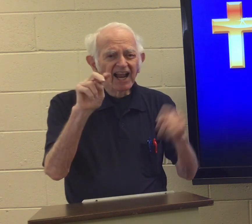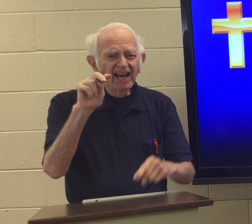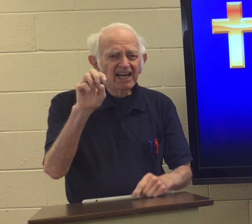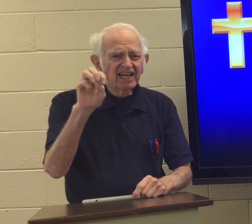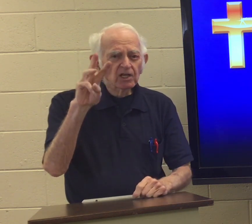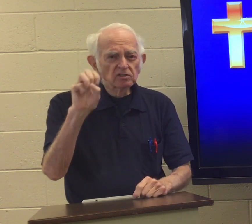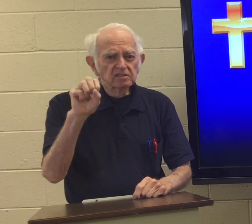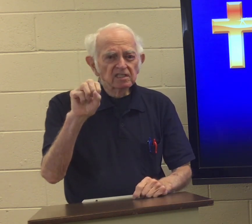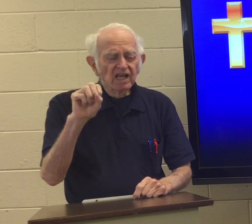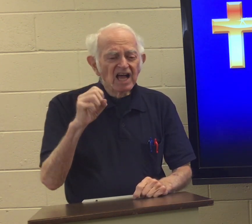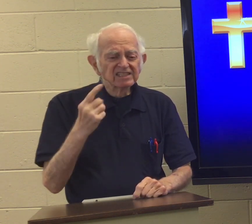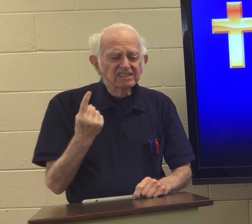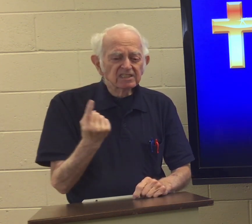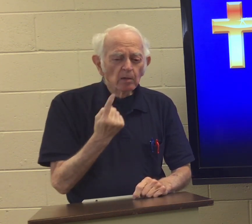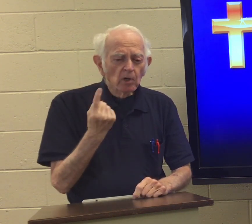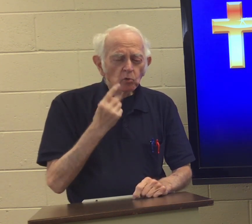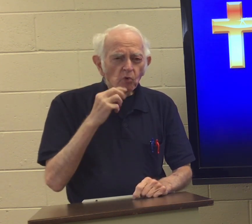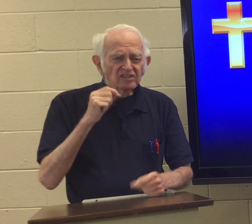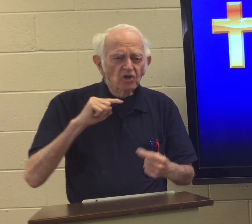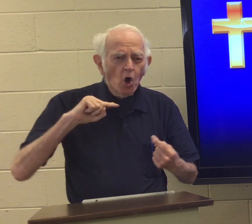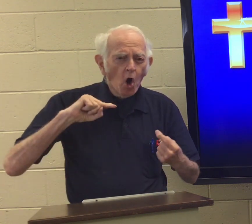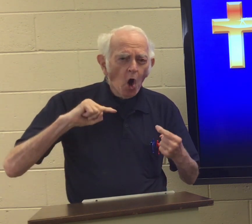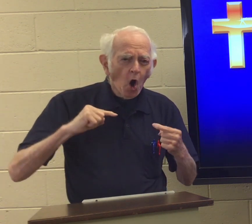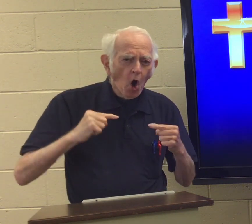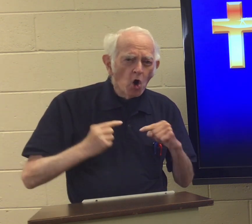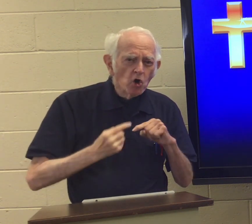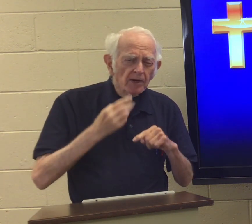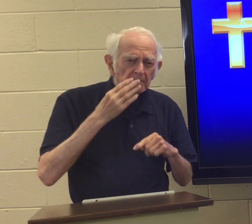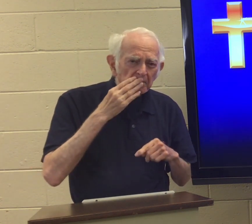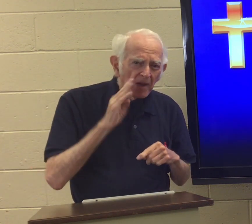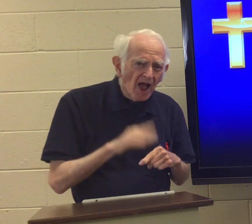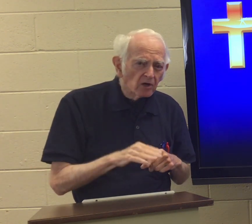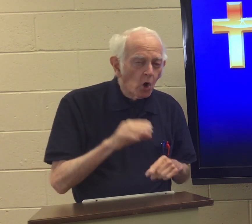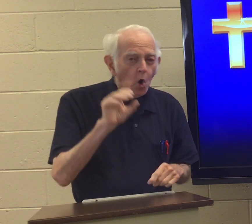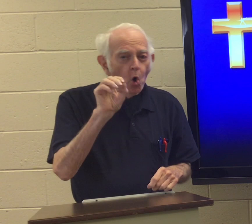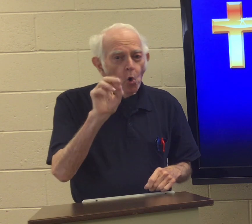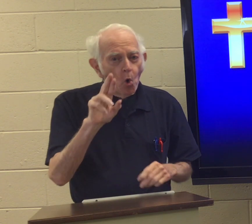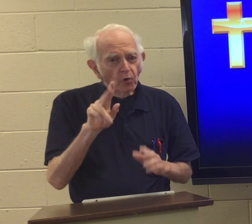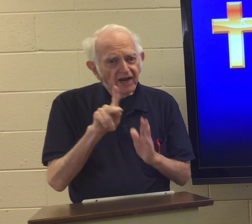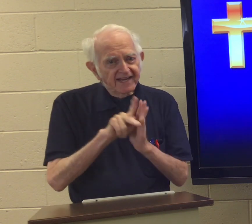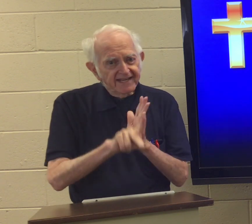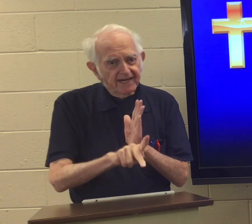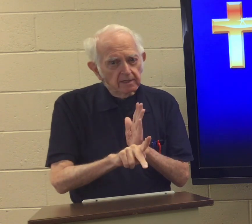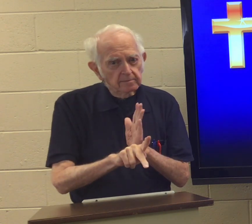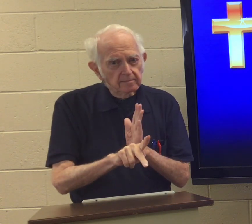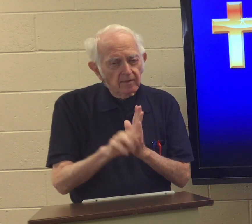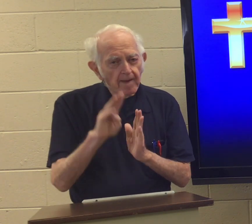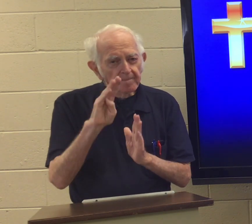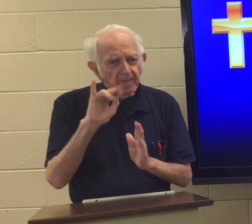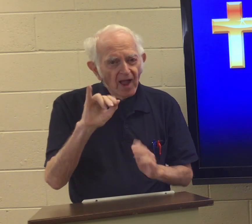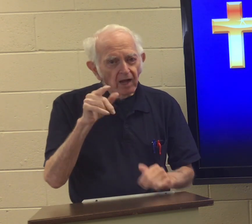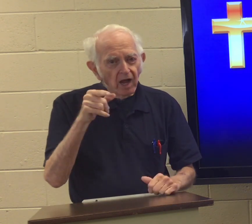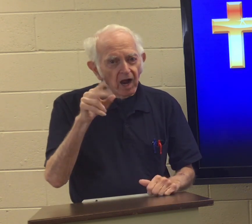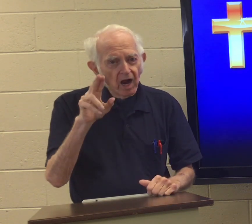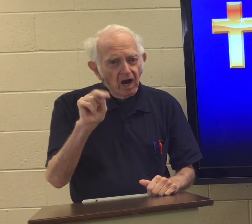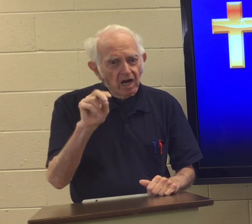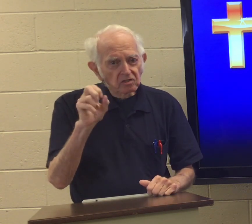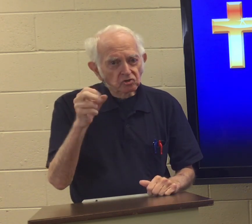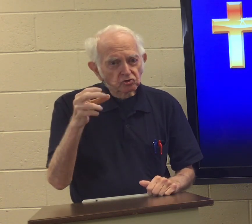they announce on the news that someone was hurt badly or killed by